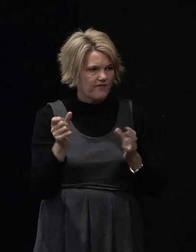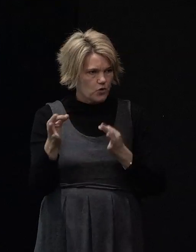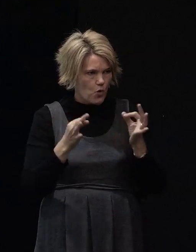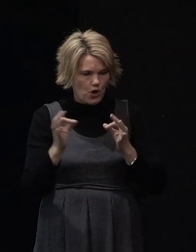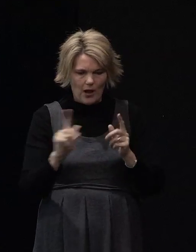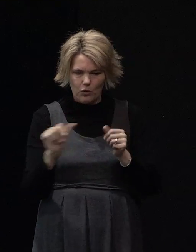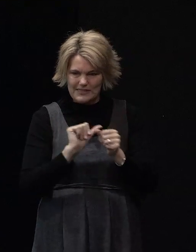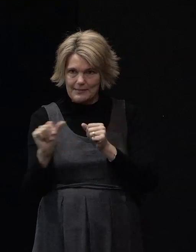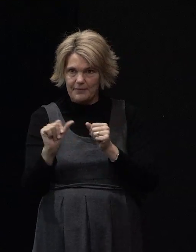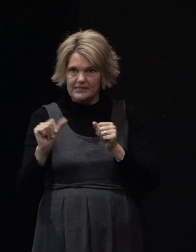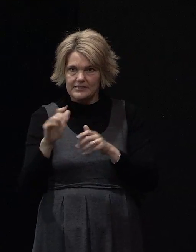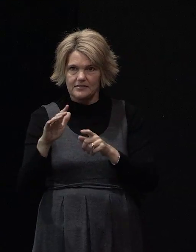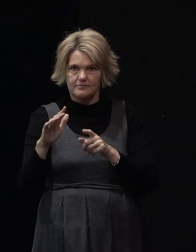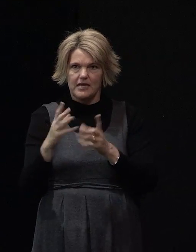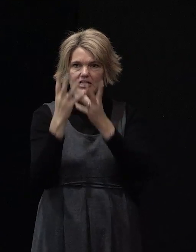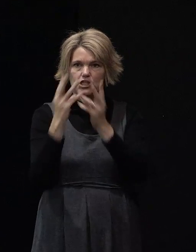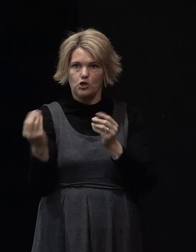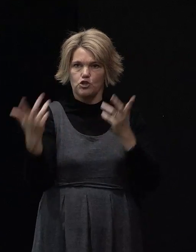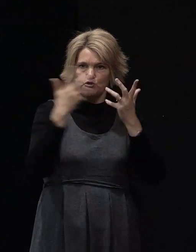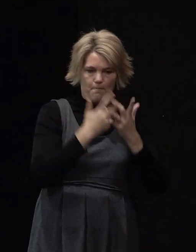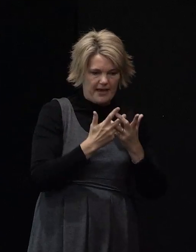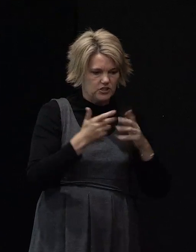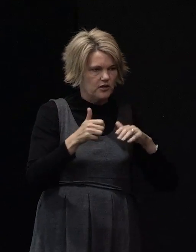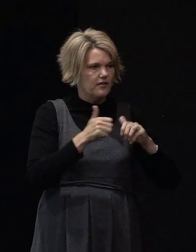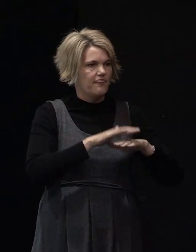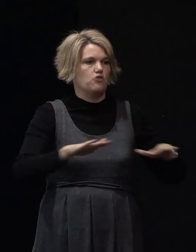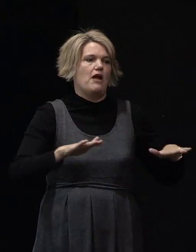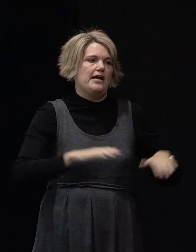conditions. Which is what the geotech investigation will obviously tell us.